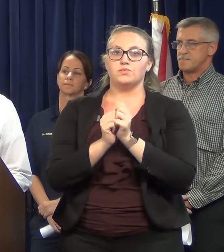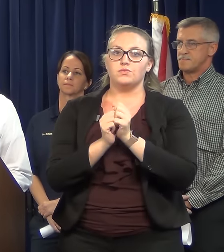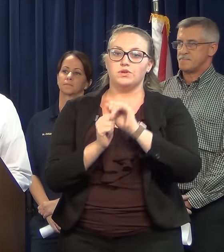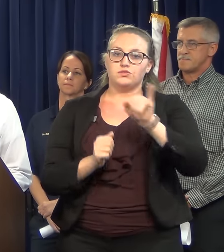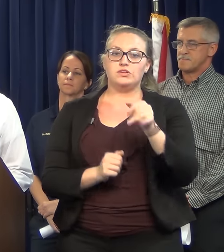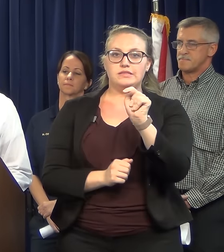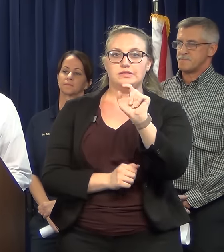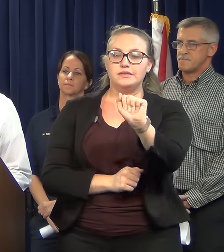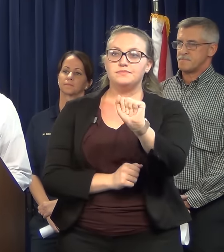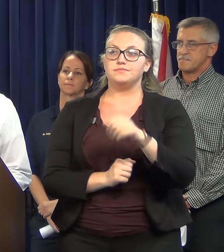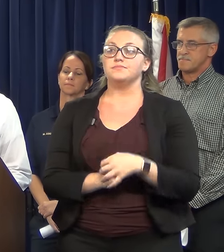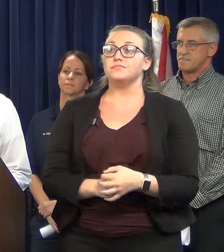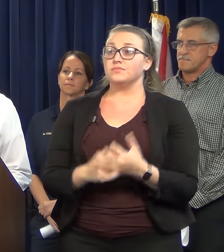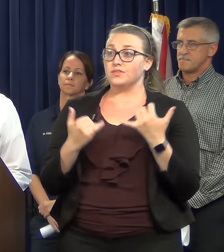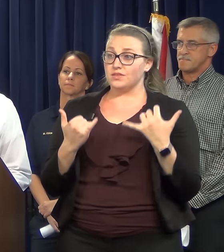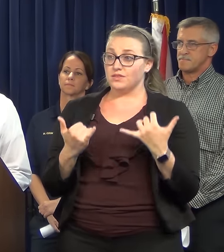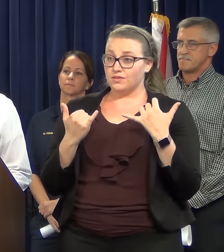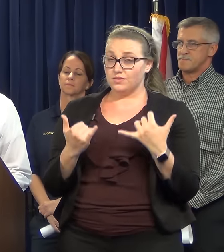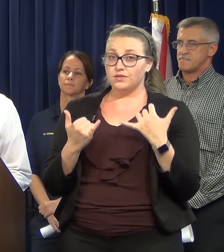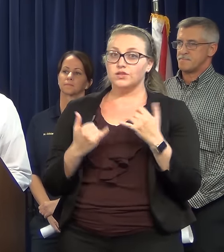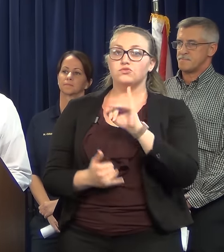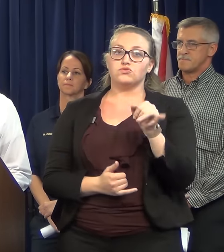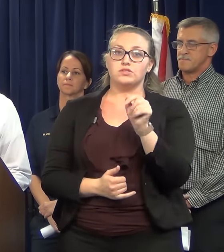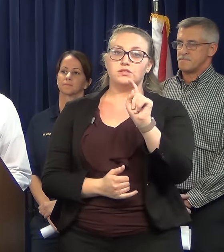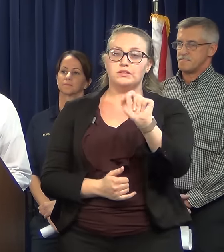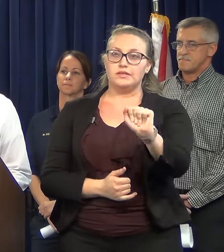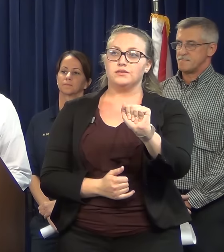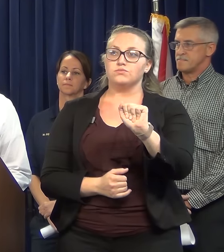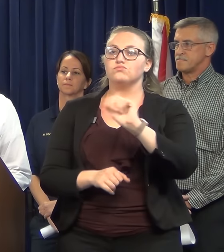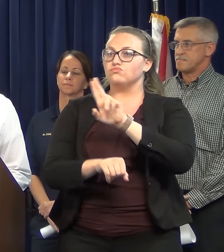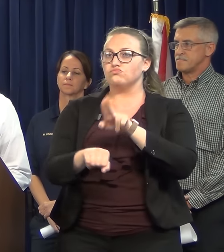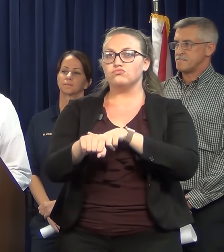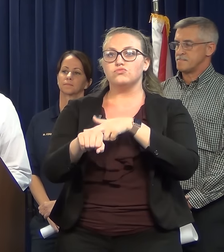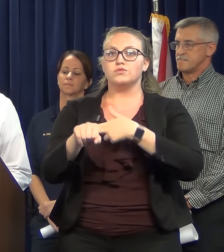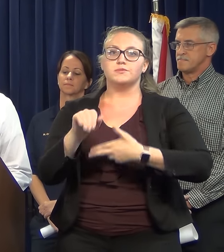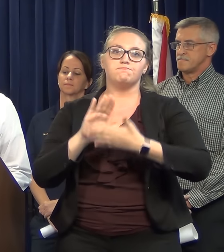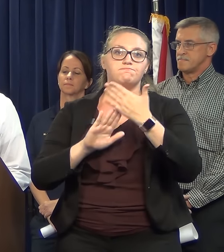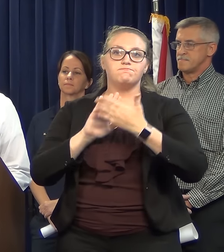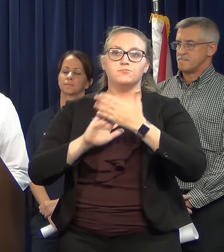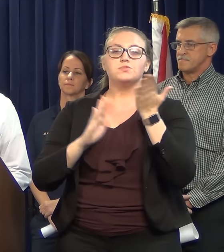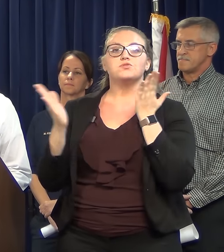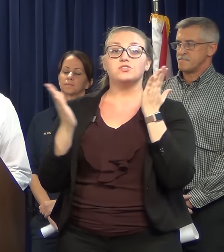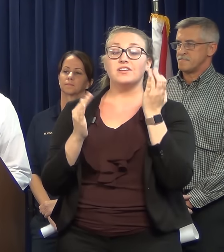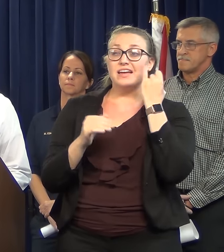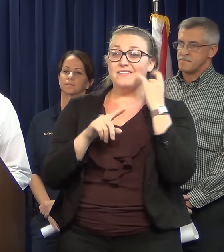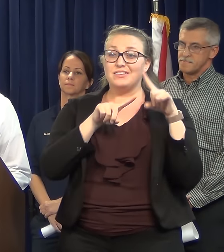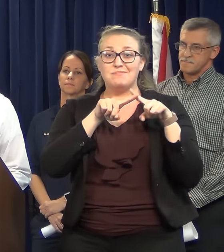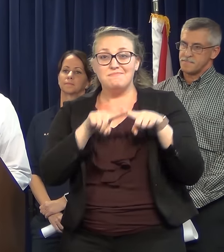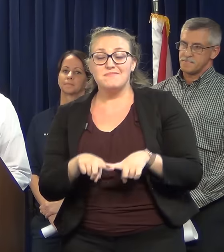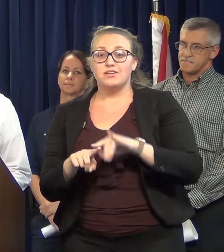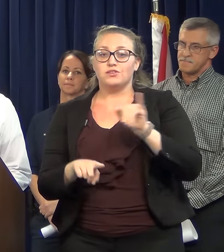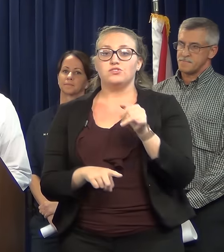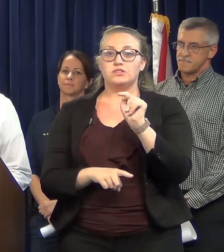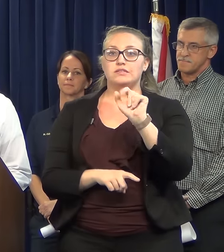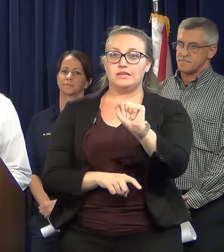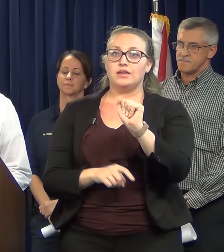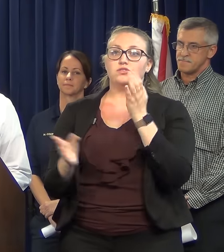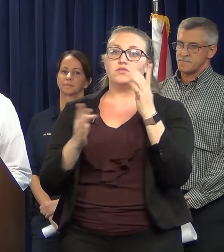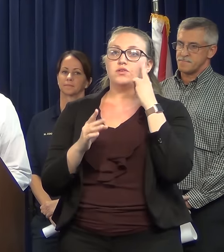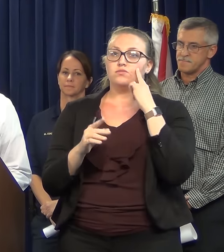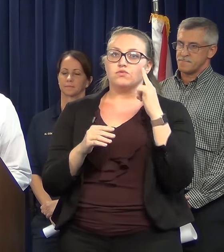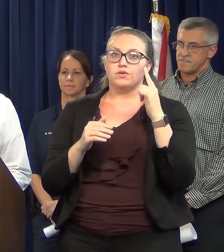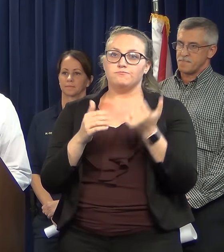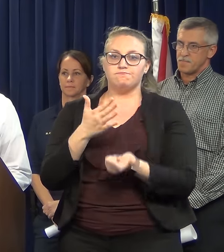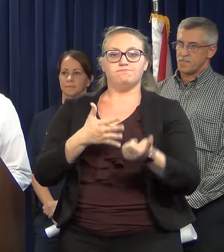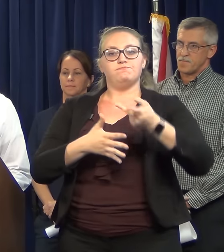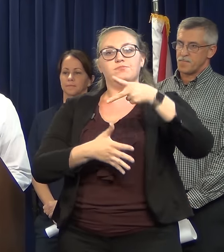JTA is currently operating normal service. However, if you depend on JTA service as your primary means of transportation